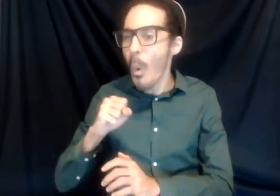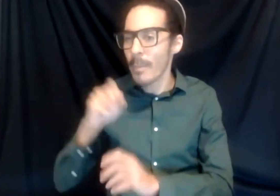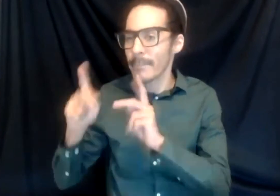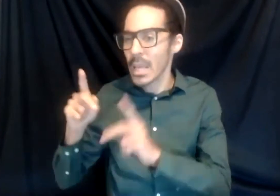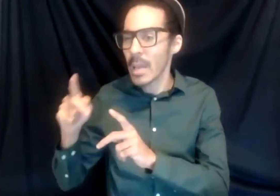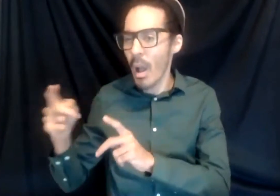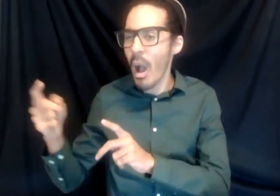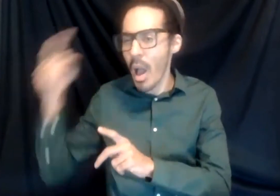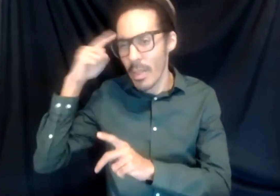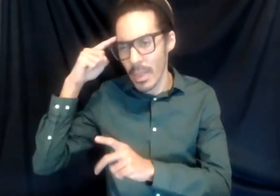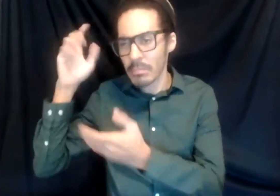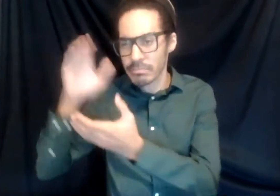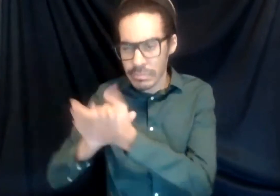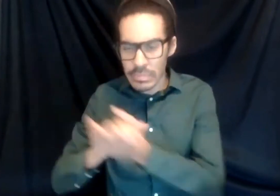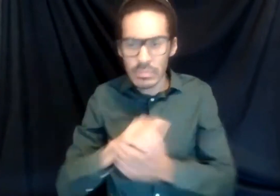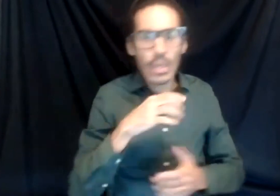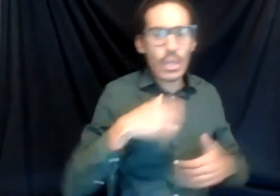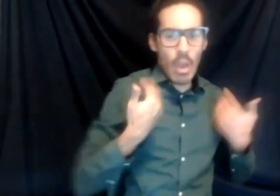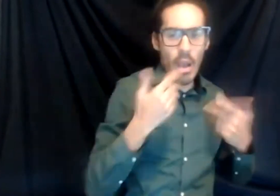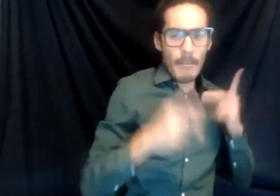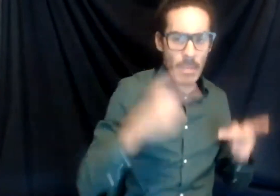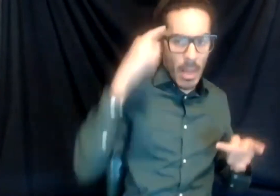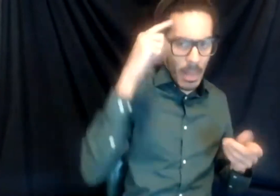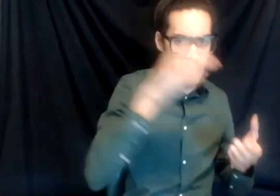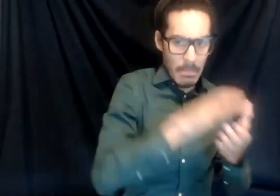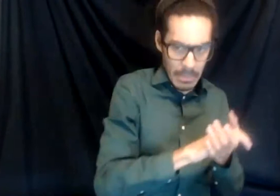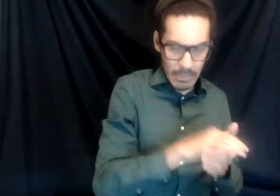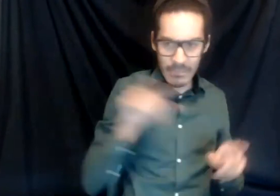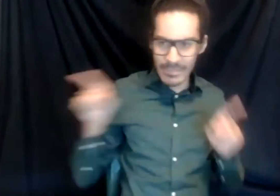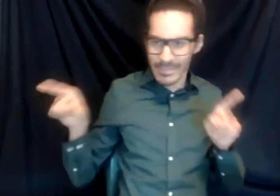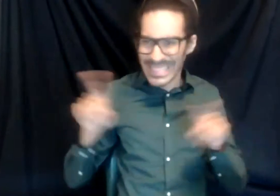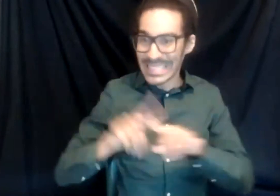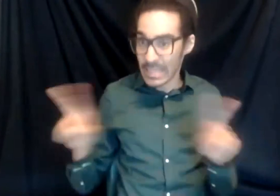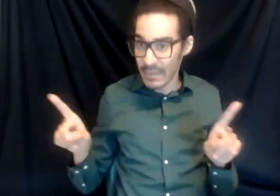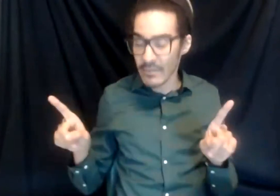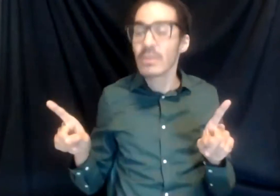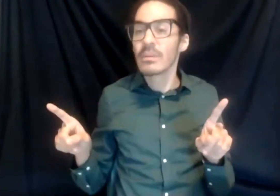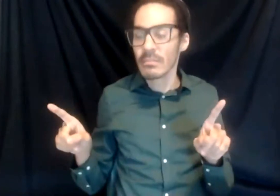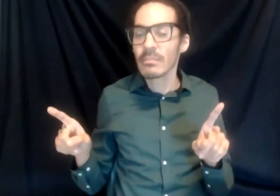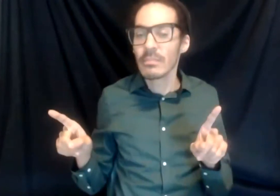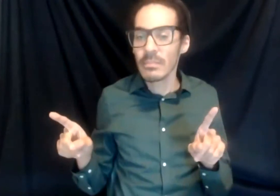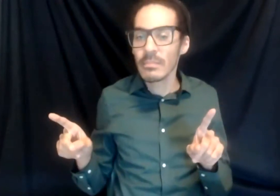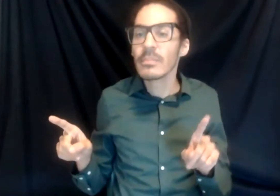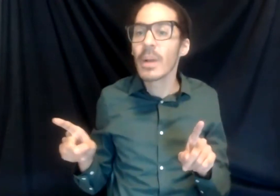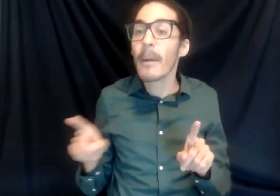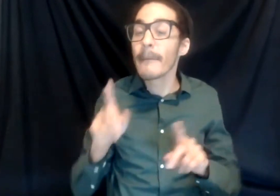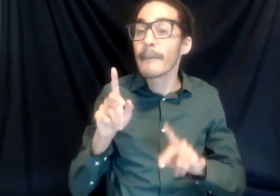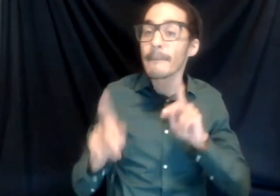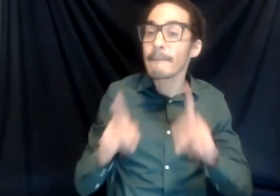example of where, when the voices of people who demand change are ignored, it leads